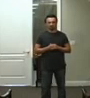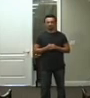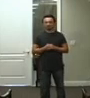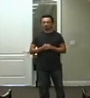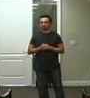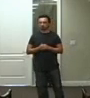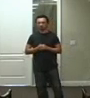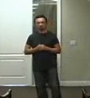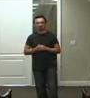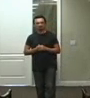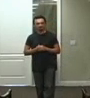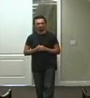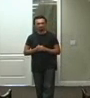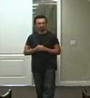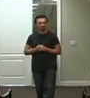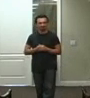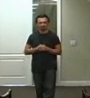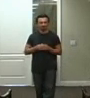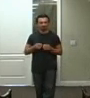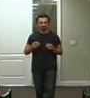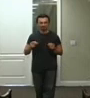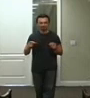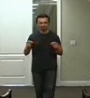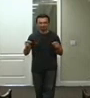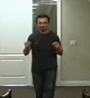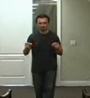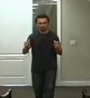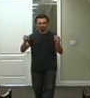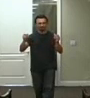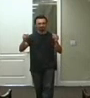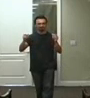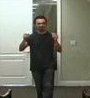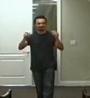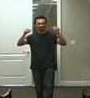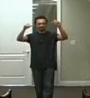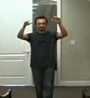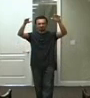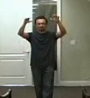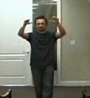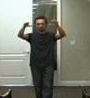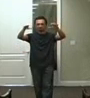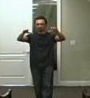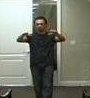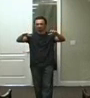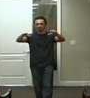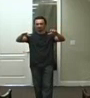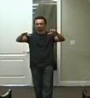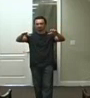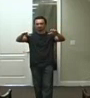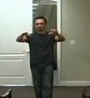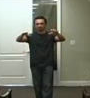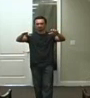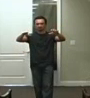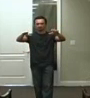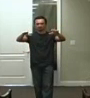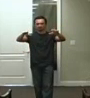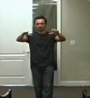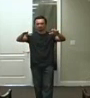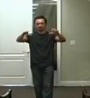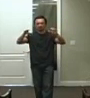That's pretty much enough I mean Right away It was like Whoa All your energies went down Right It